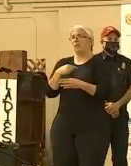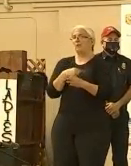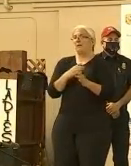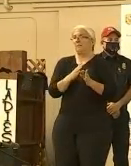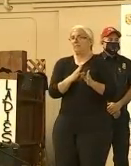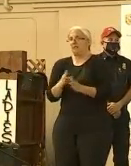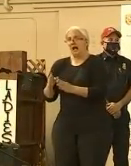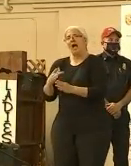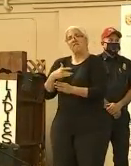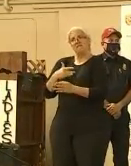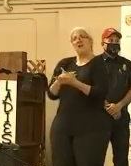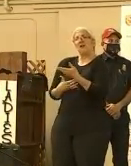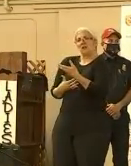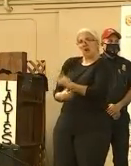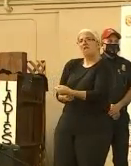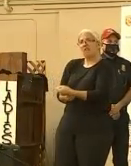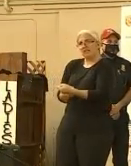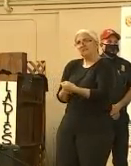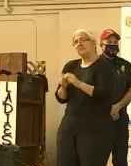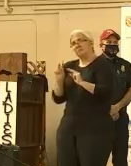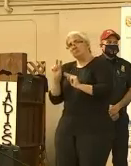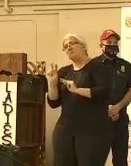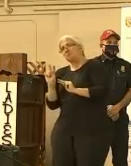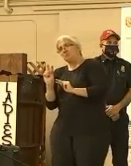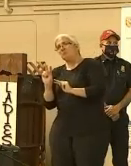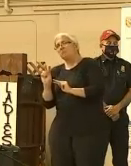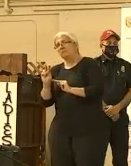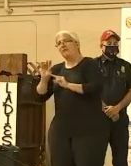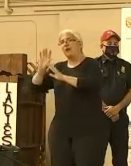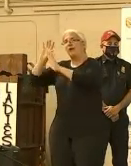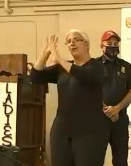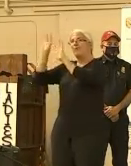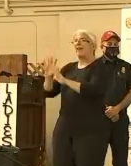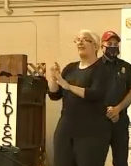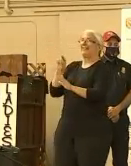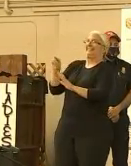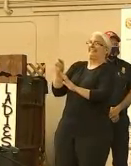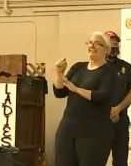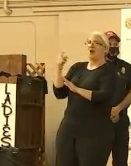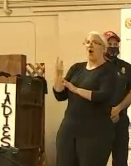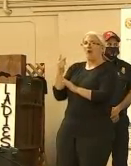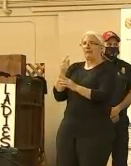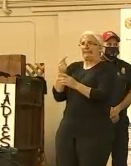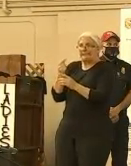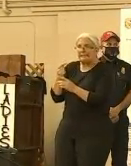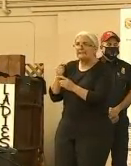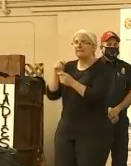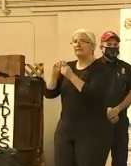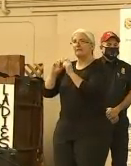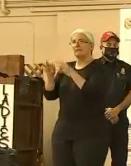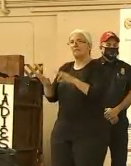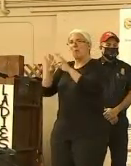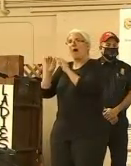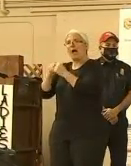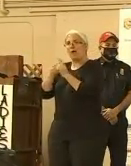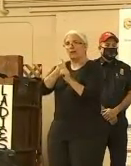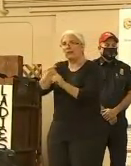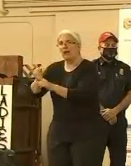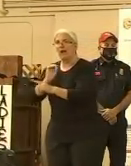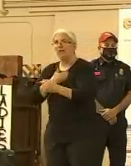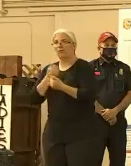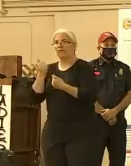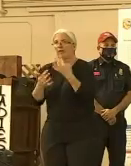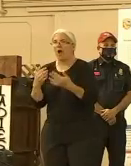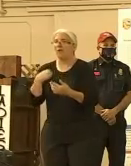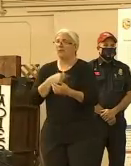moving. Weather is always a key factor when it comes into wildland firefighting. We have a very large incident on